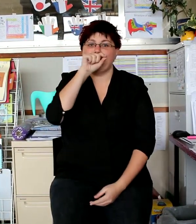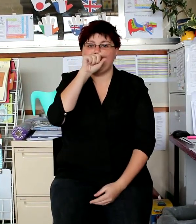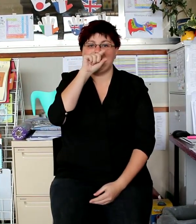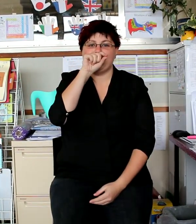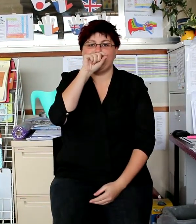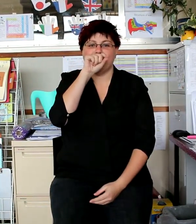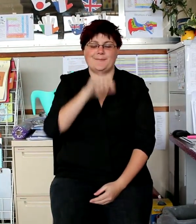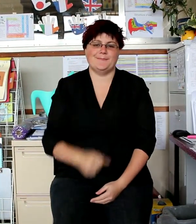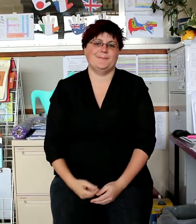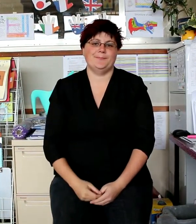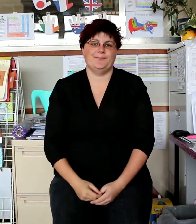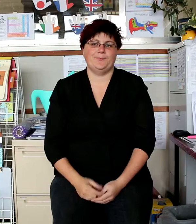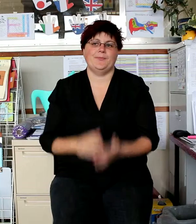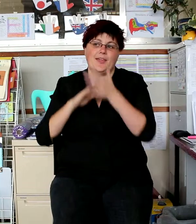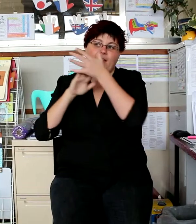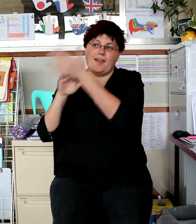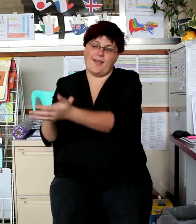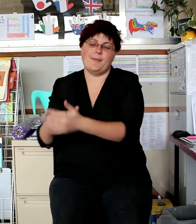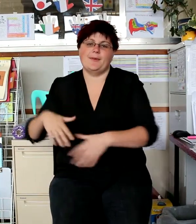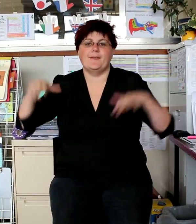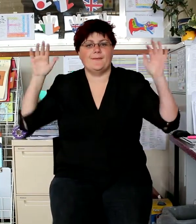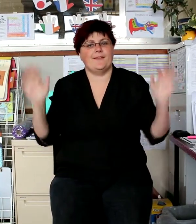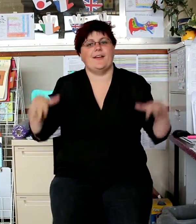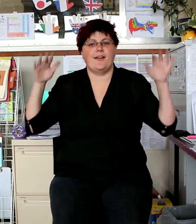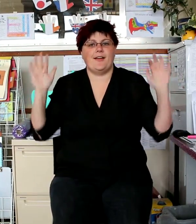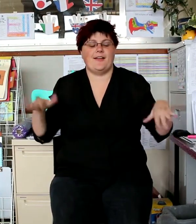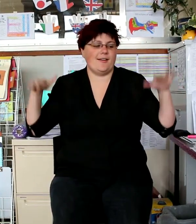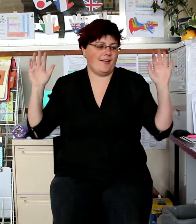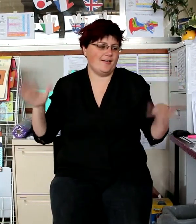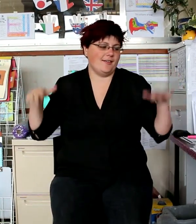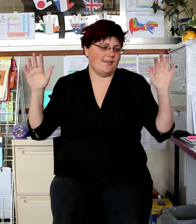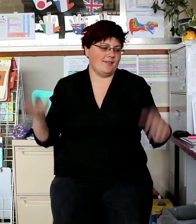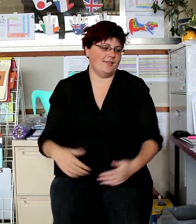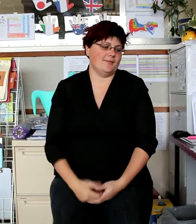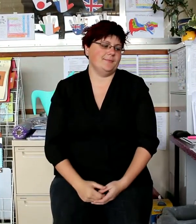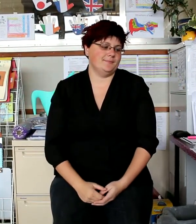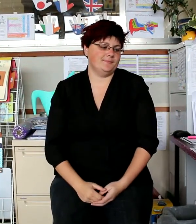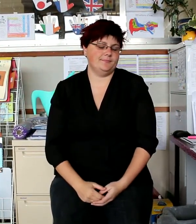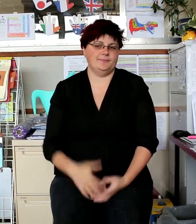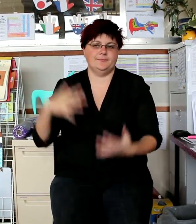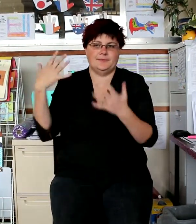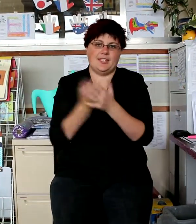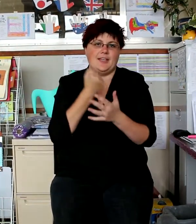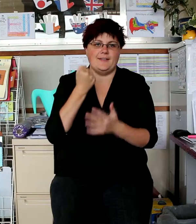We decide and you will see, to survive we've got to let them be.